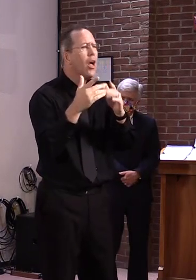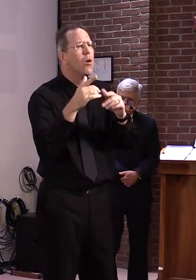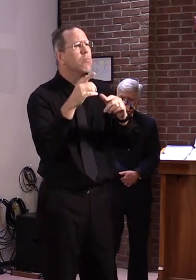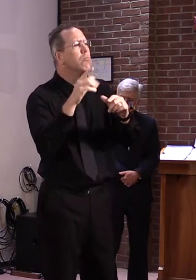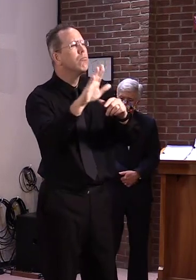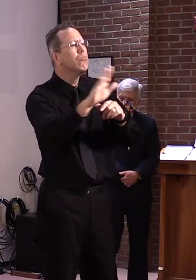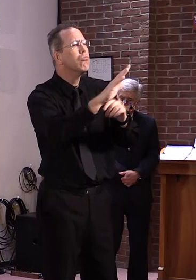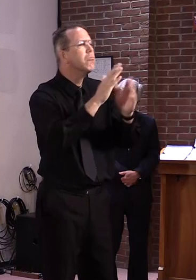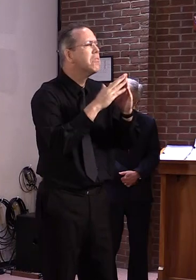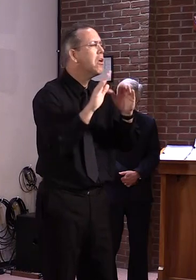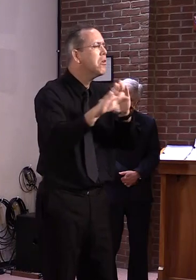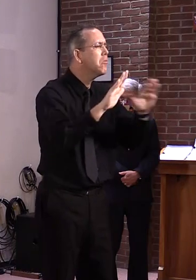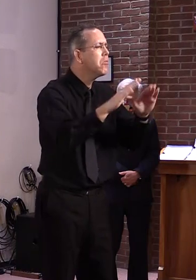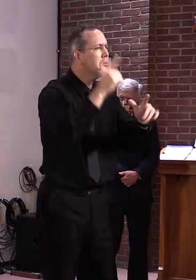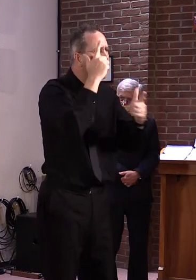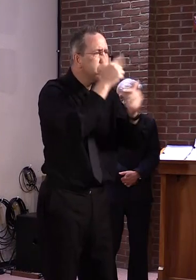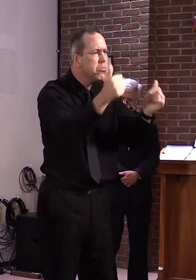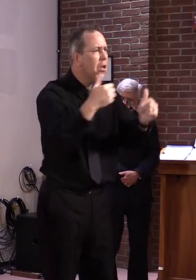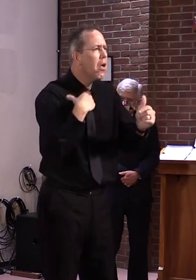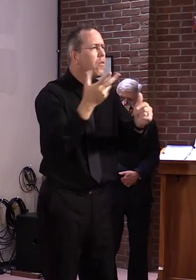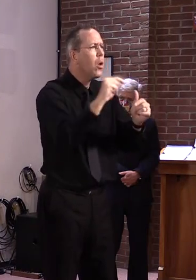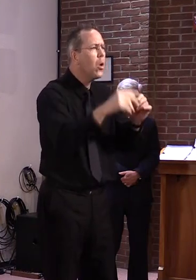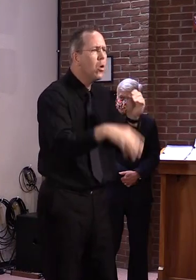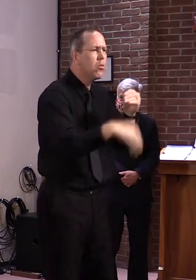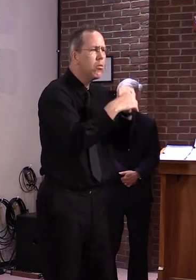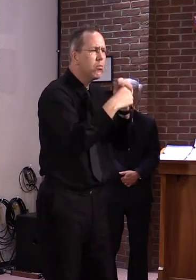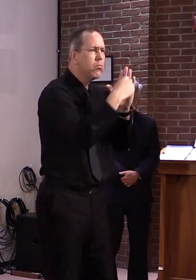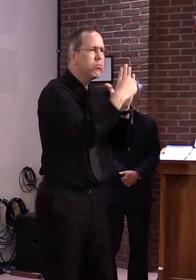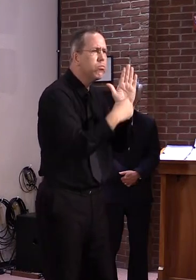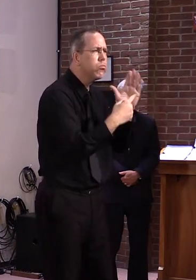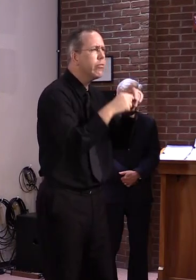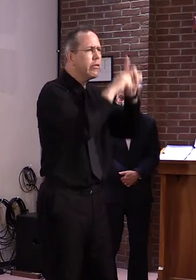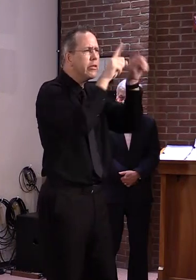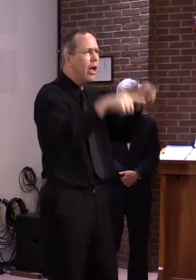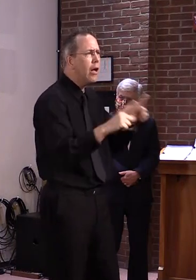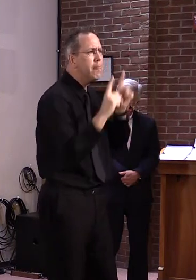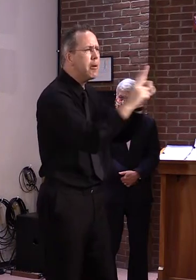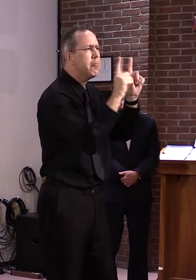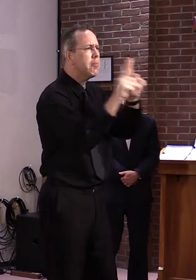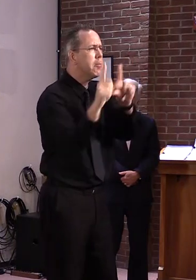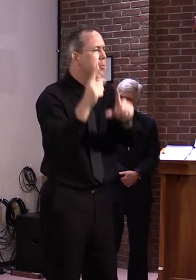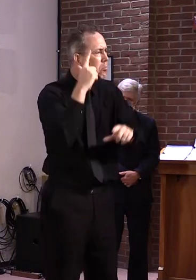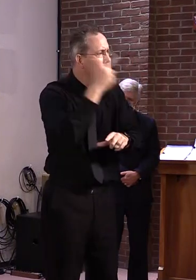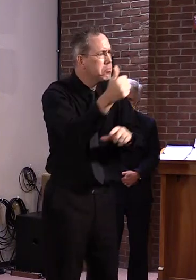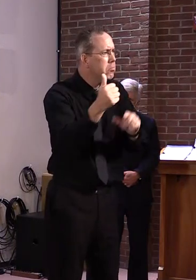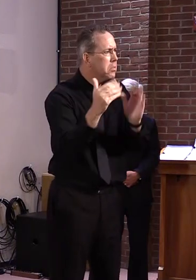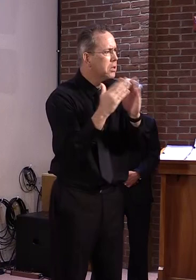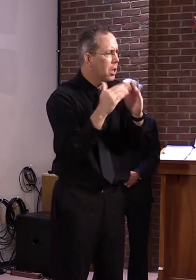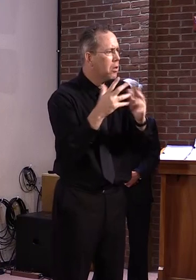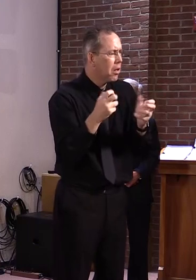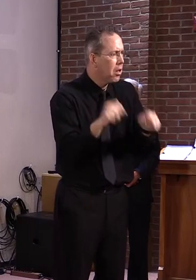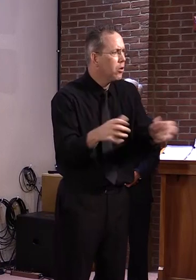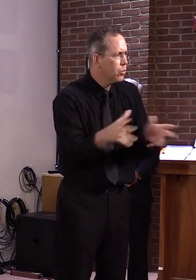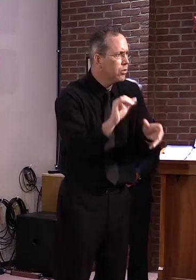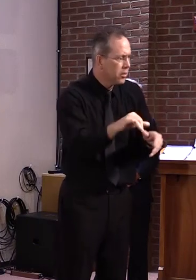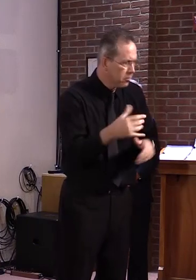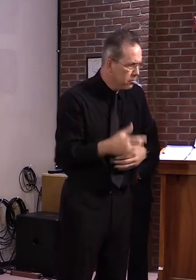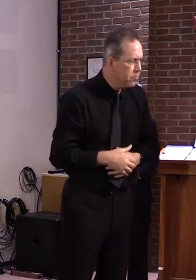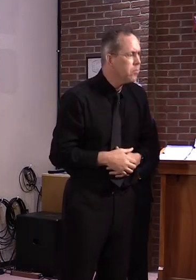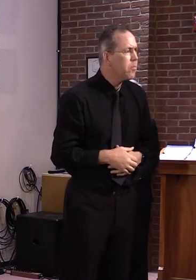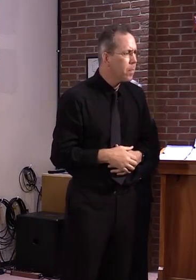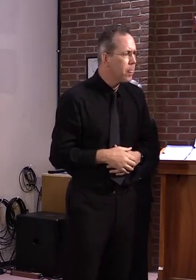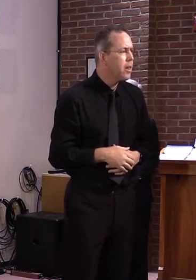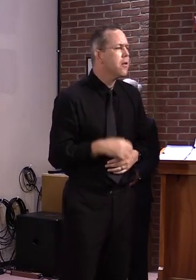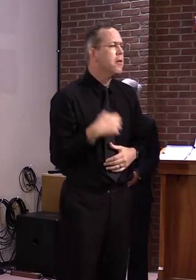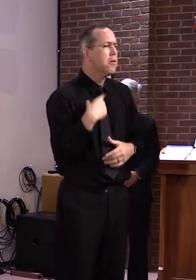they want to restrict further, which some have done, a handful. But giving that latitude, I think, has